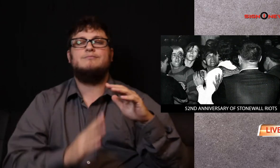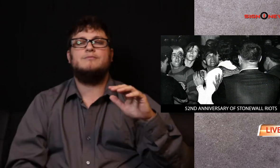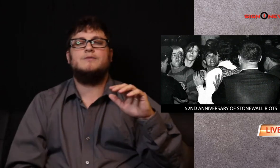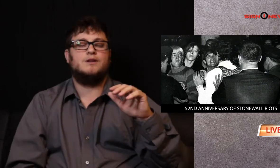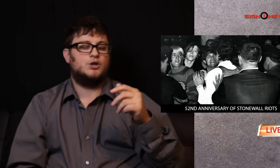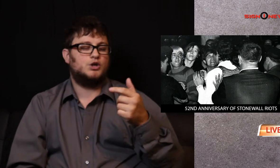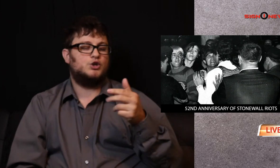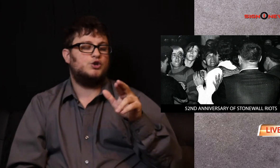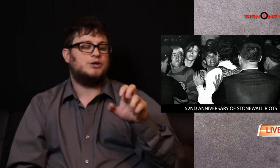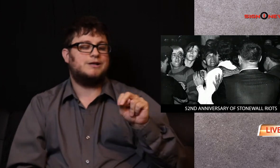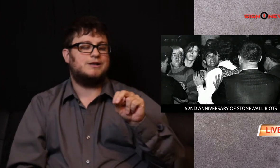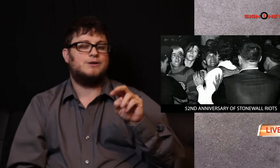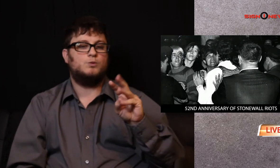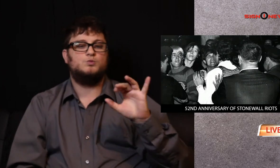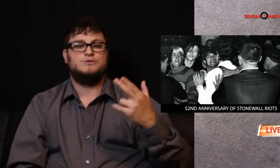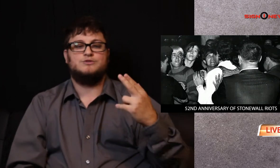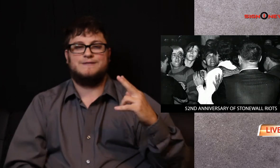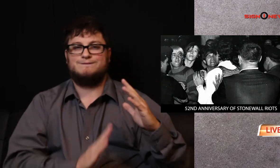Stonewall riots.